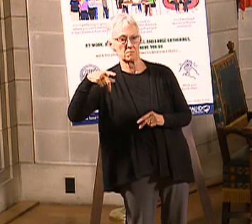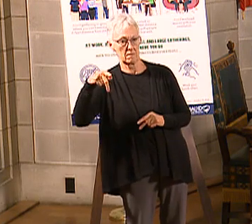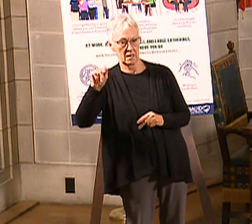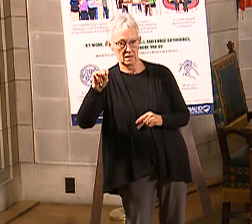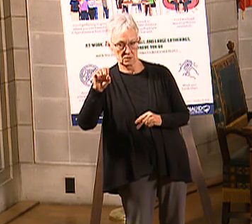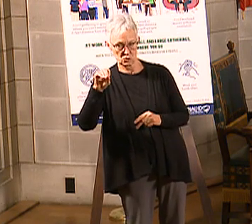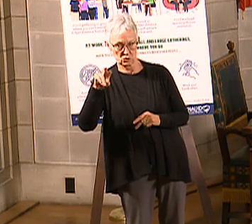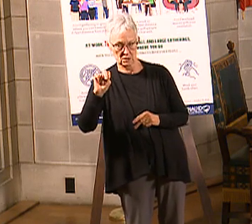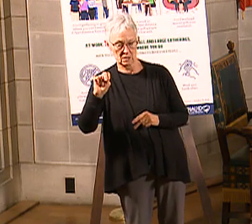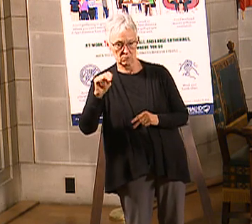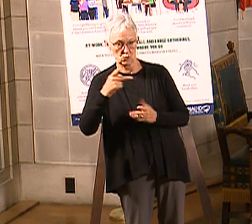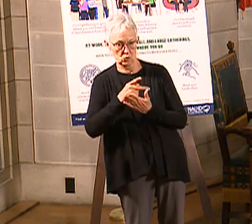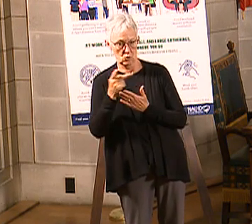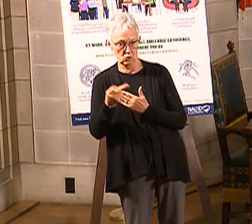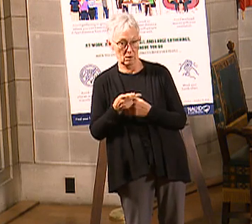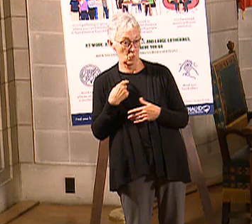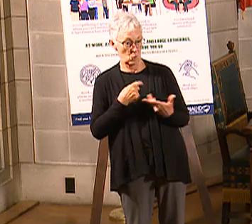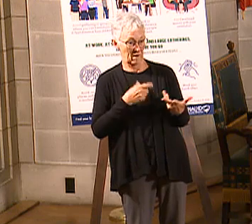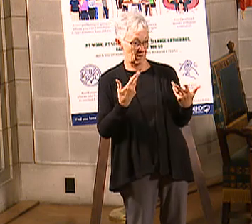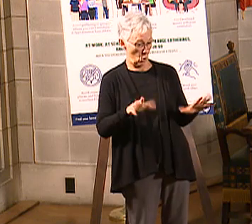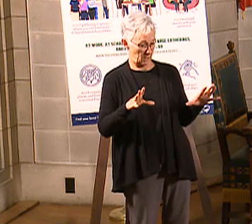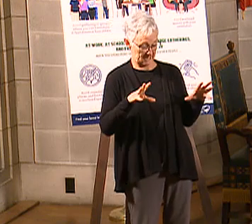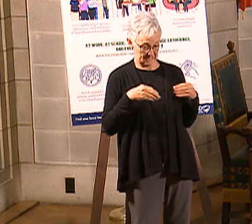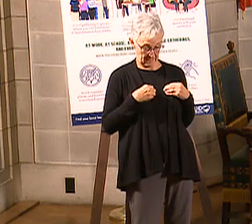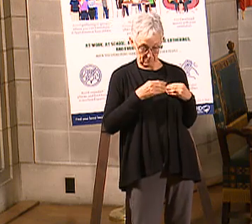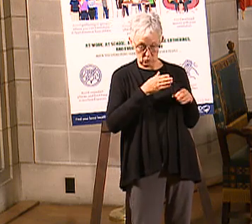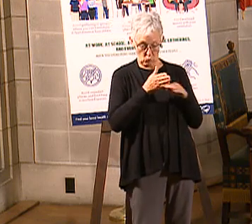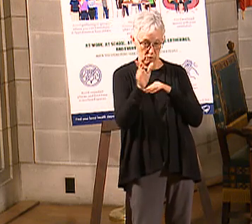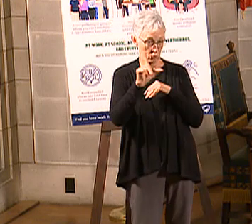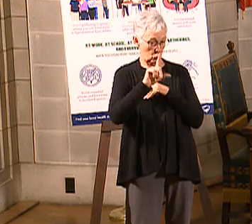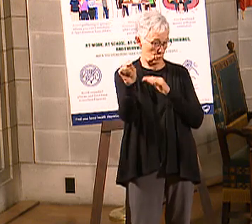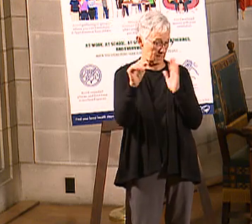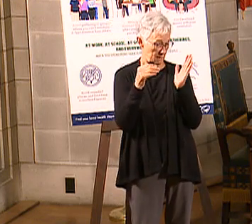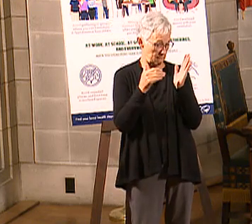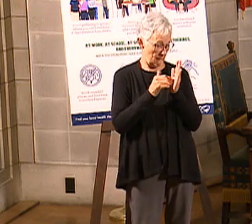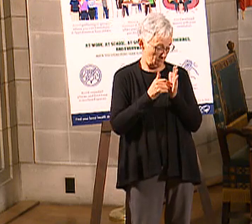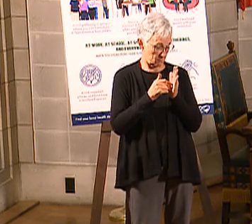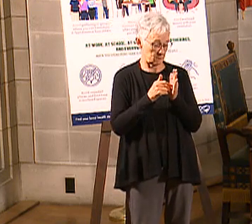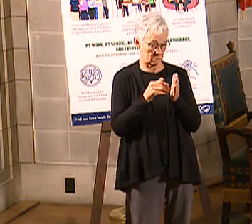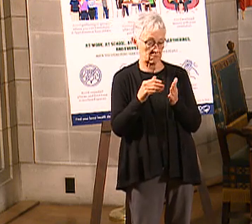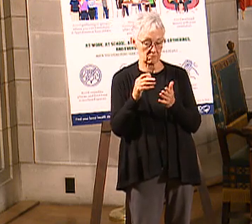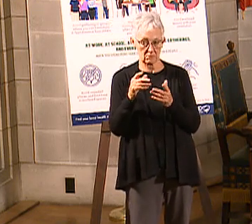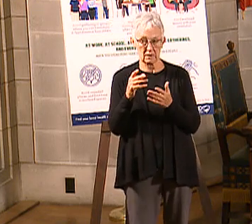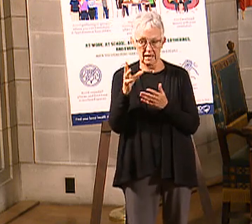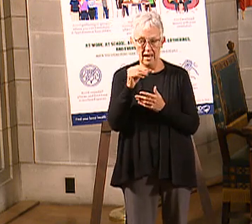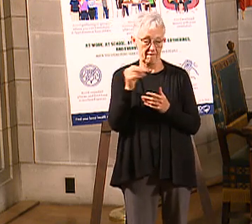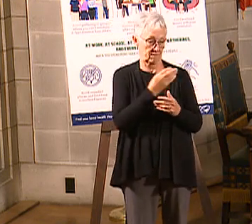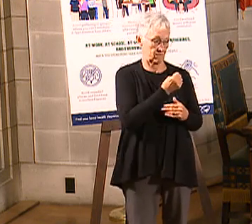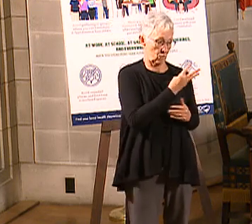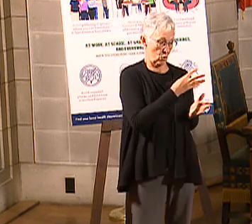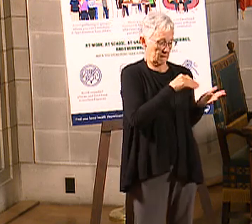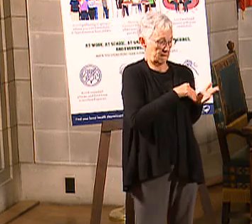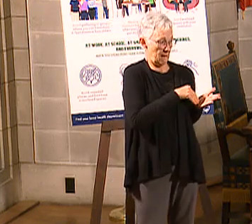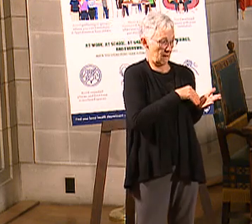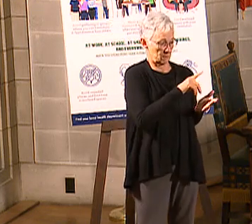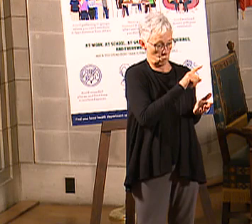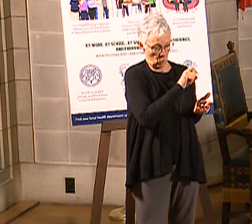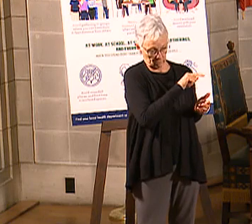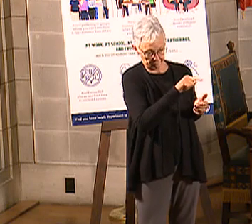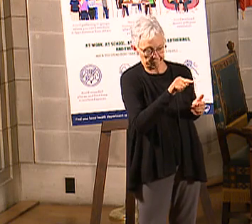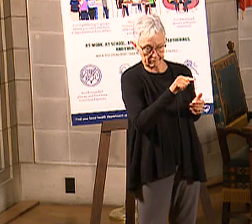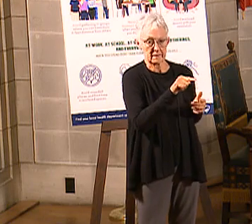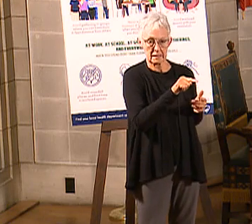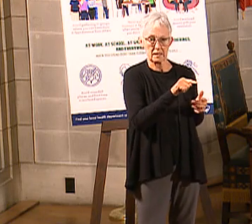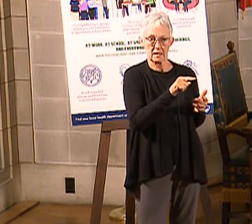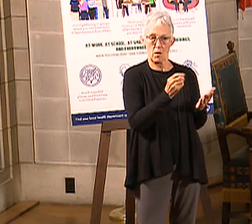applications, with, again, 14,116 persons being eligible for the expansion.